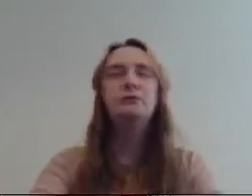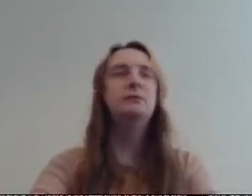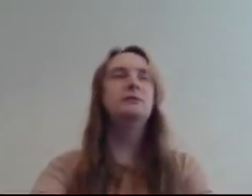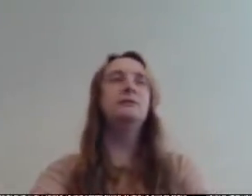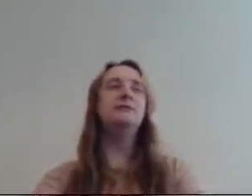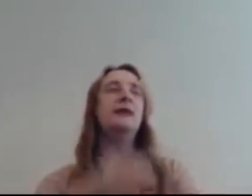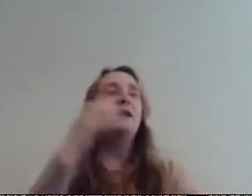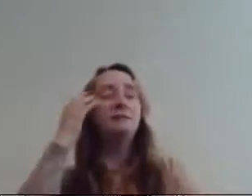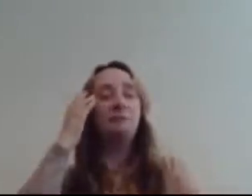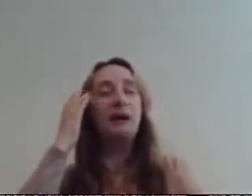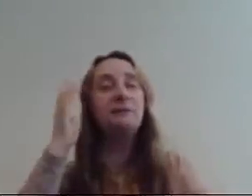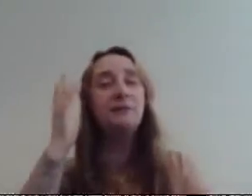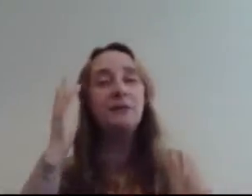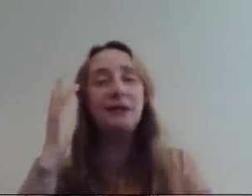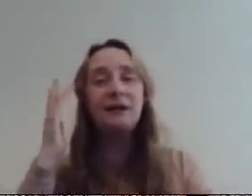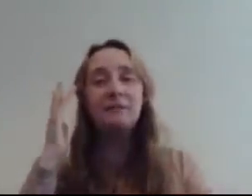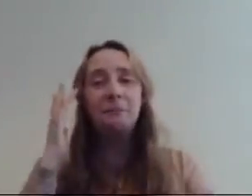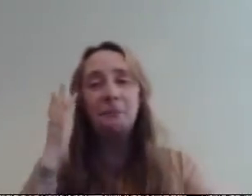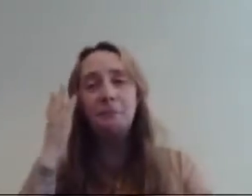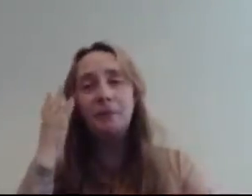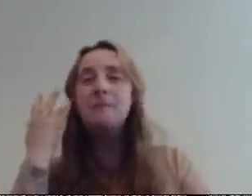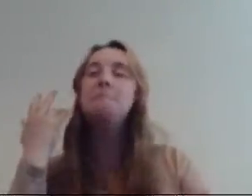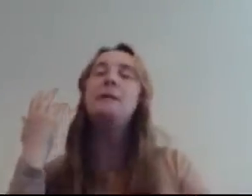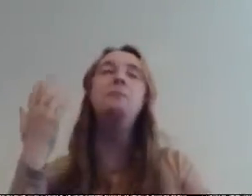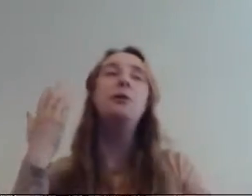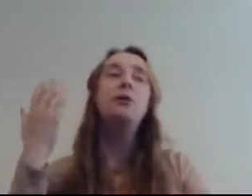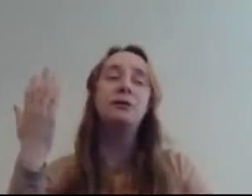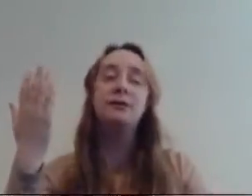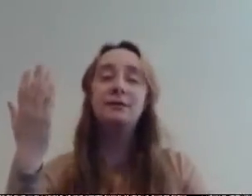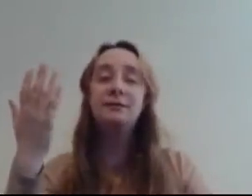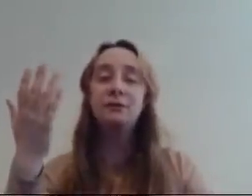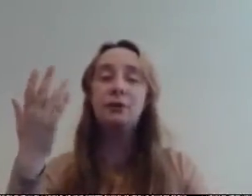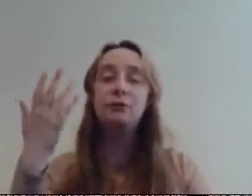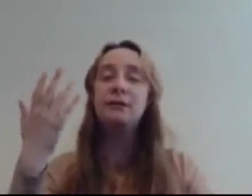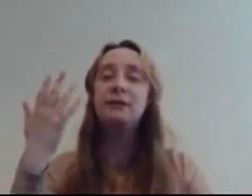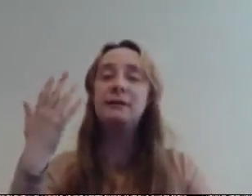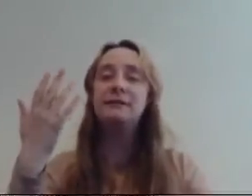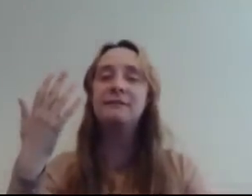oh that's hard that's bad i've got that mind block it's called i think it is